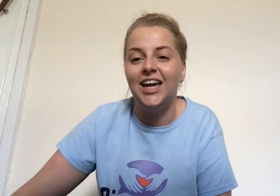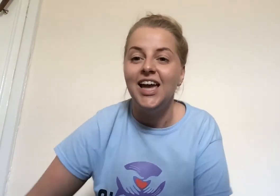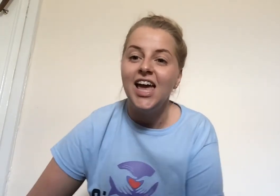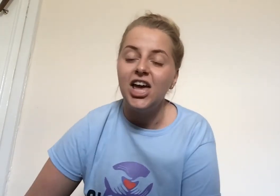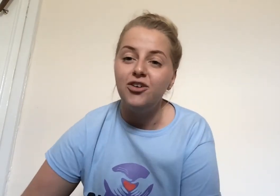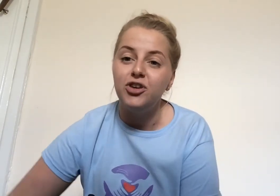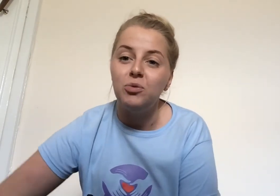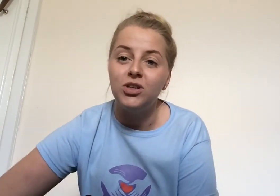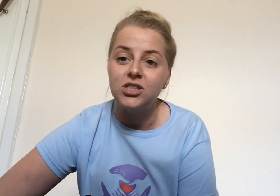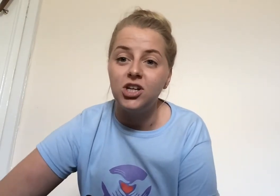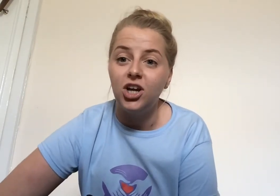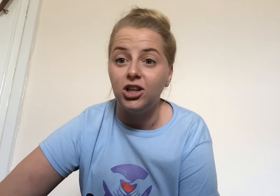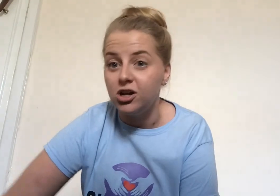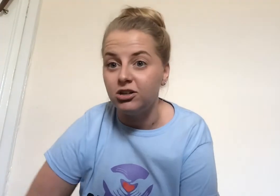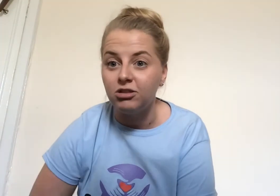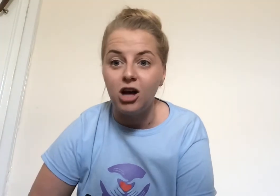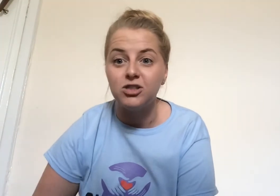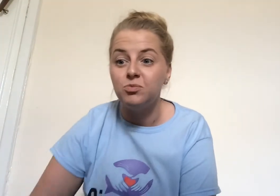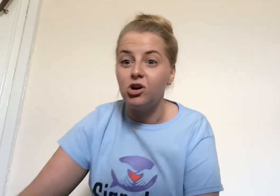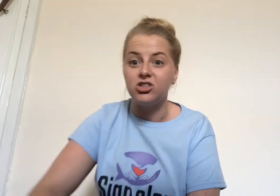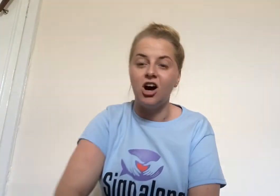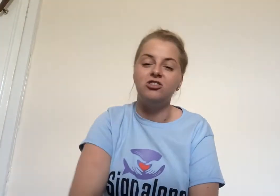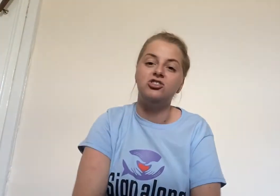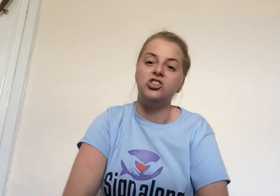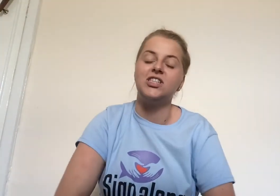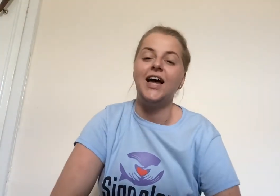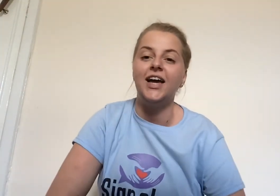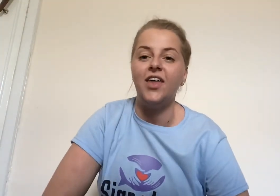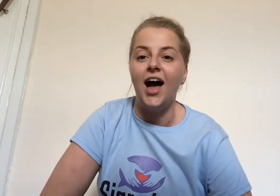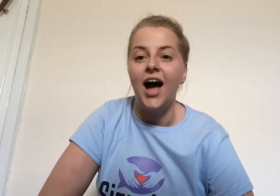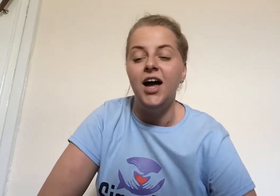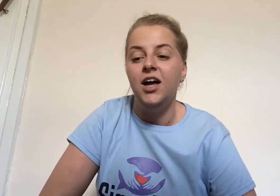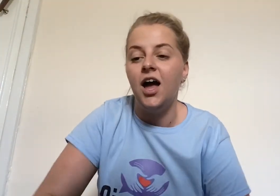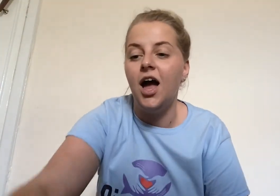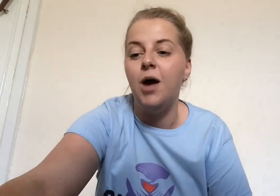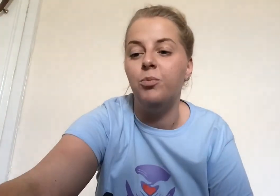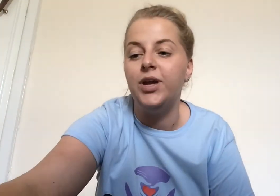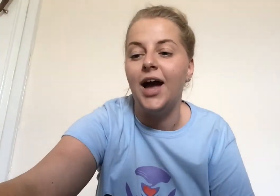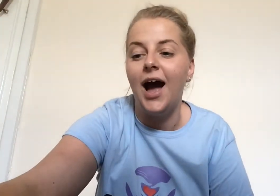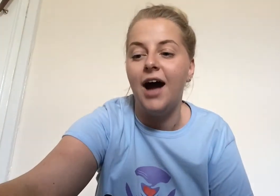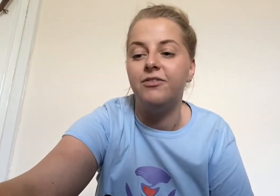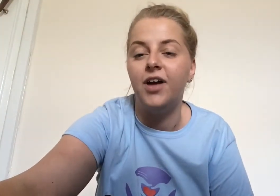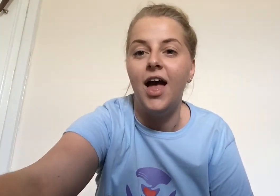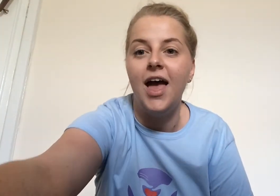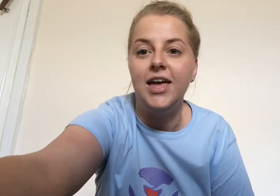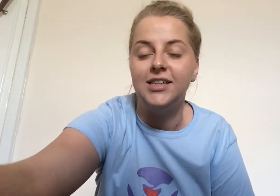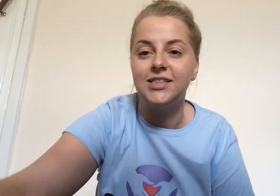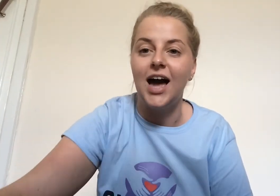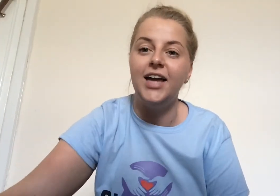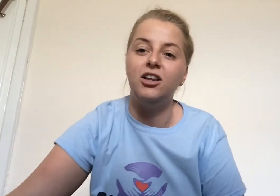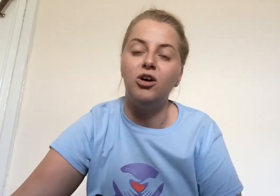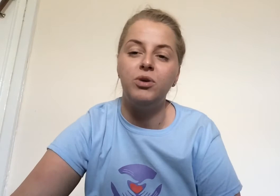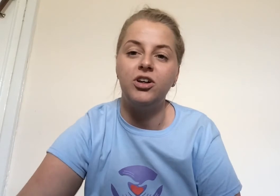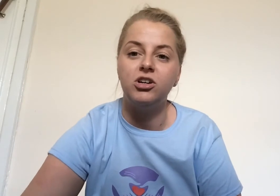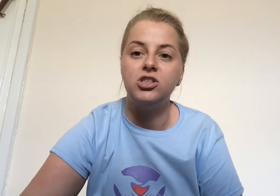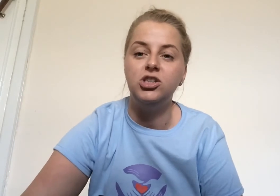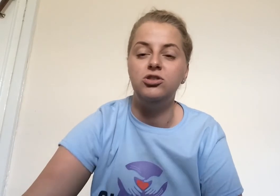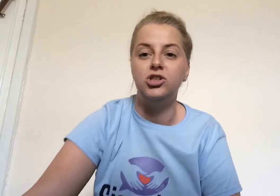If you want to learn lots more songs Just like that We have a sign along with us YouTube